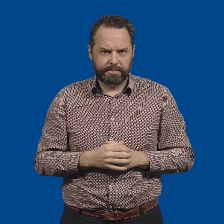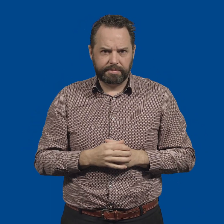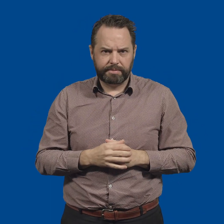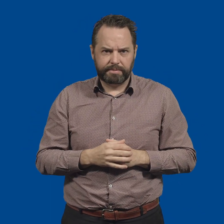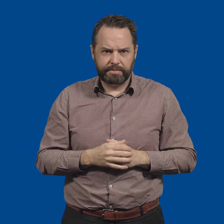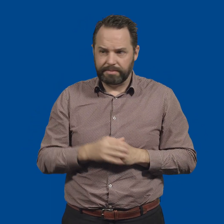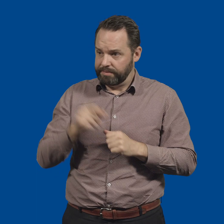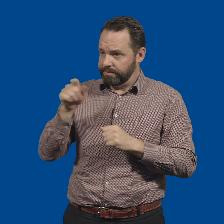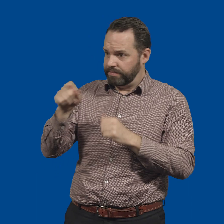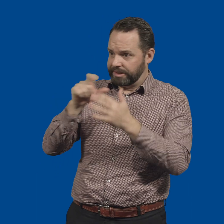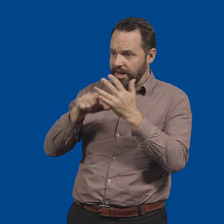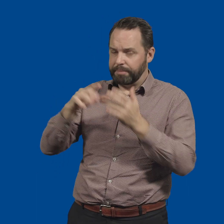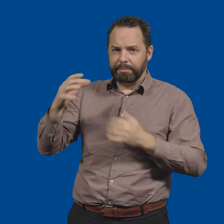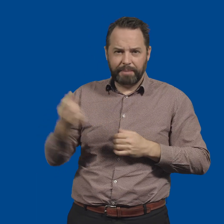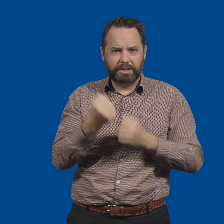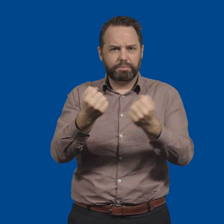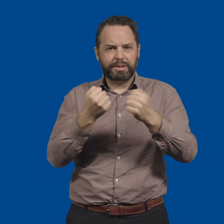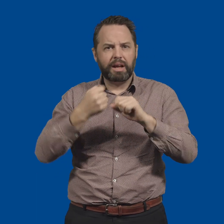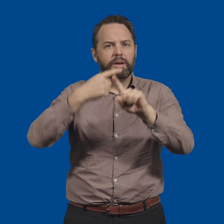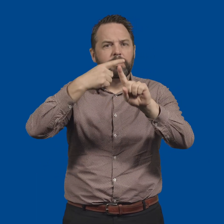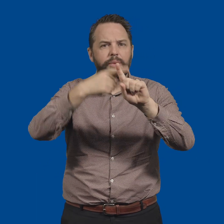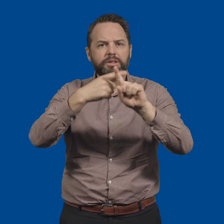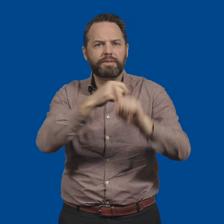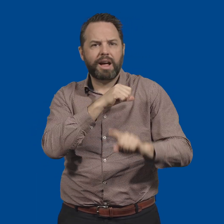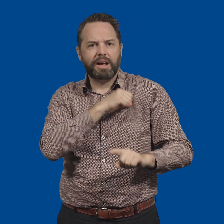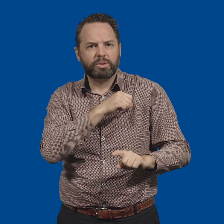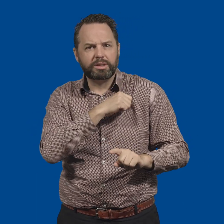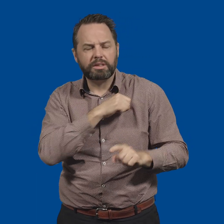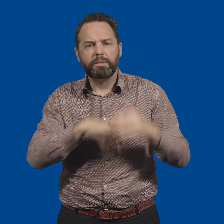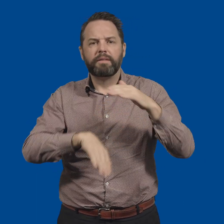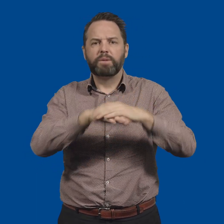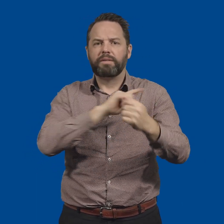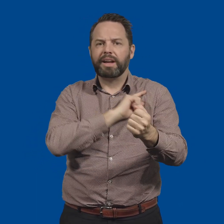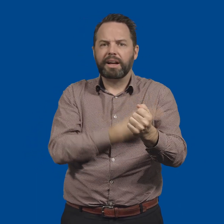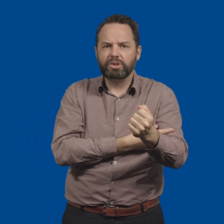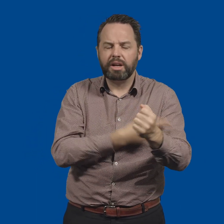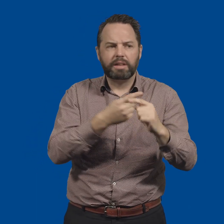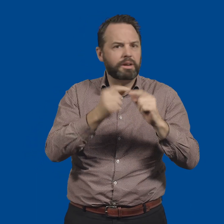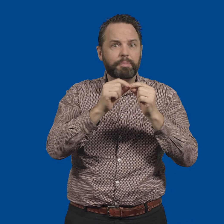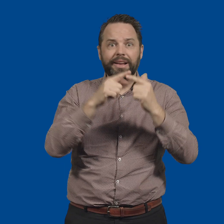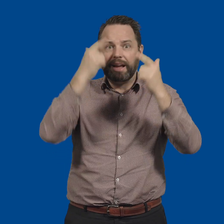The CEO must bring with them a positive attitude. They need to be full of energy and innovative.